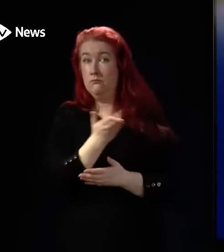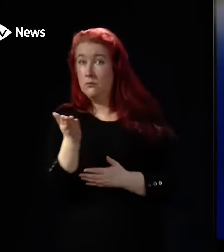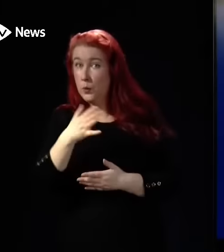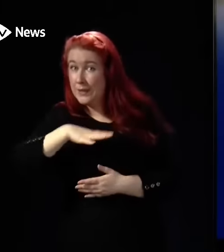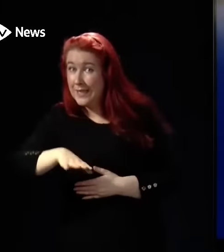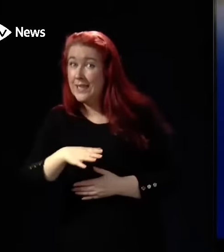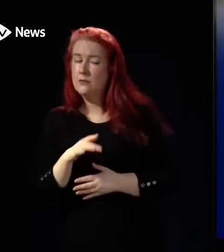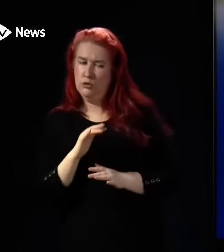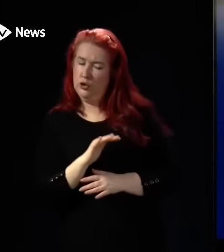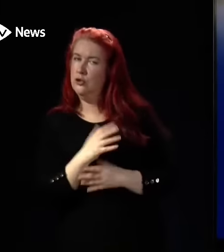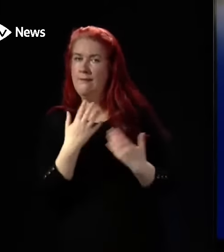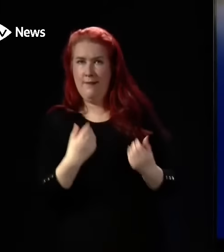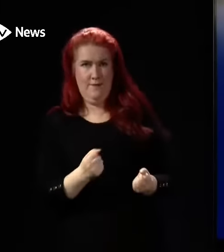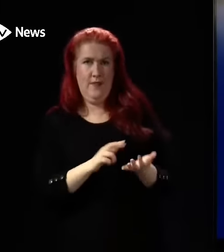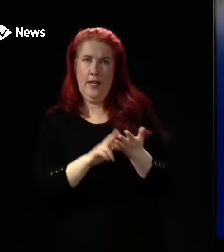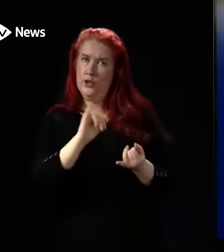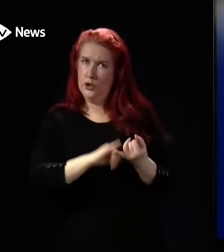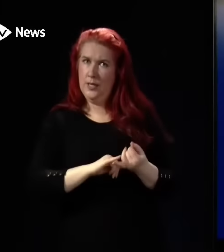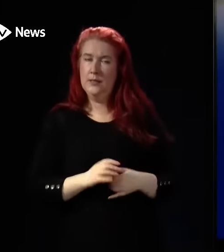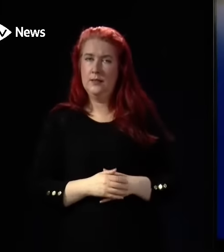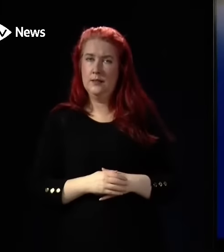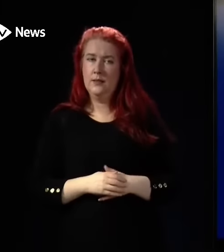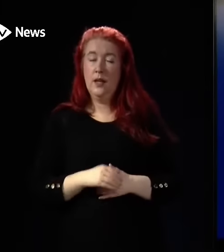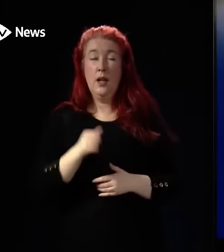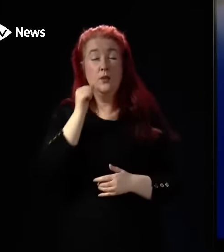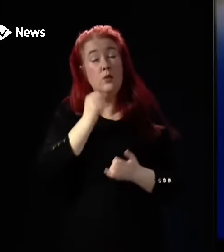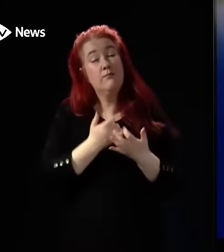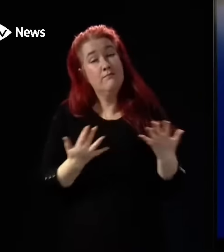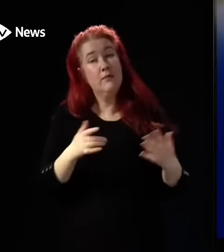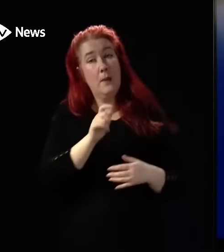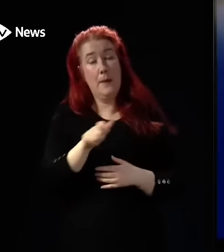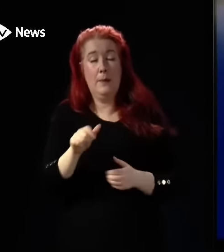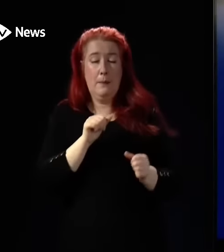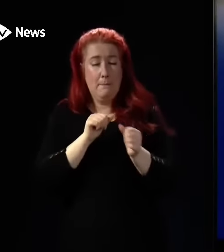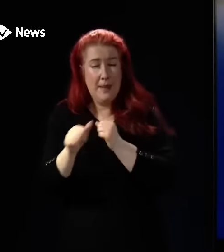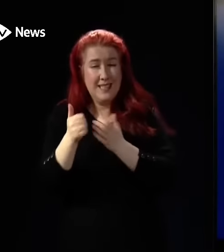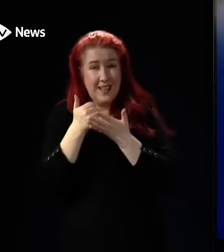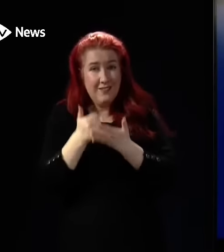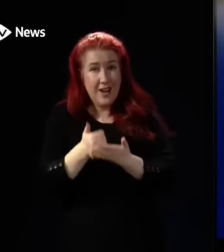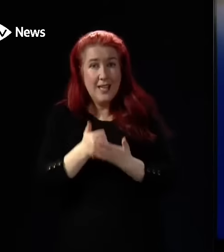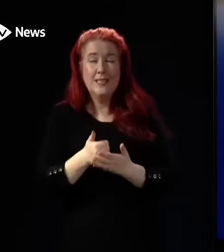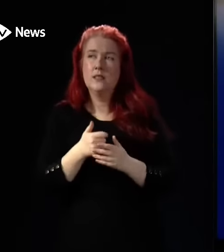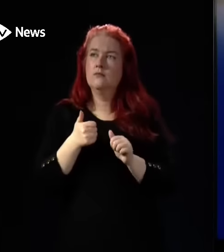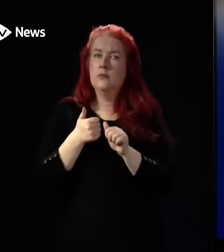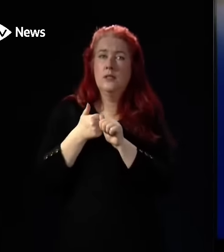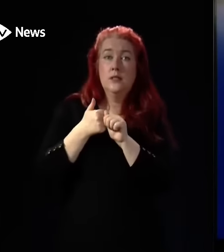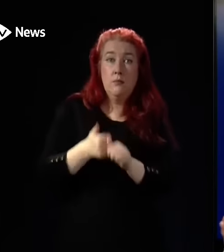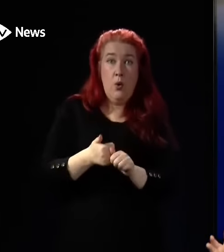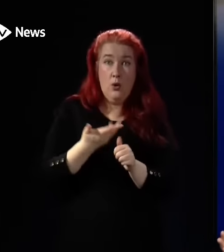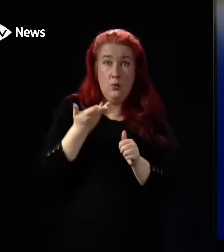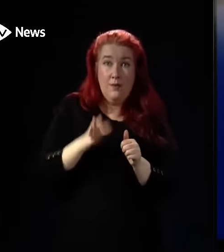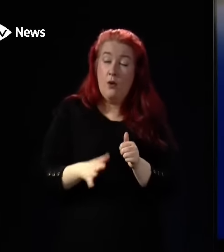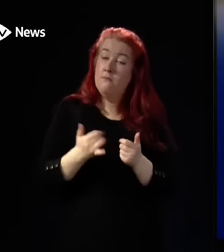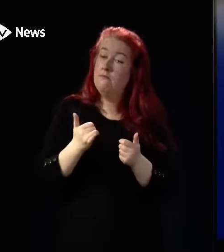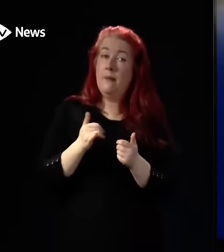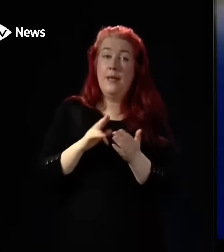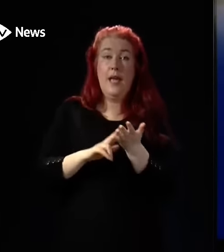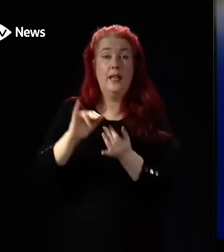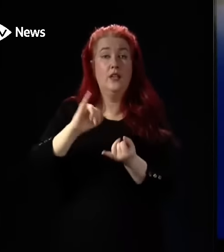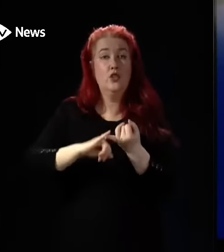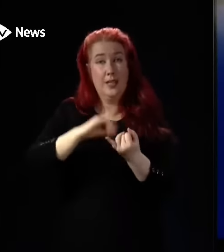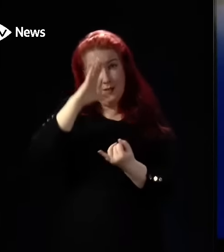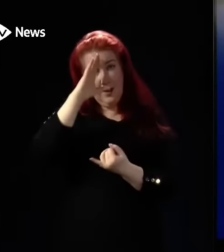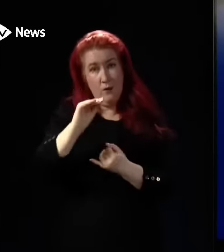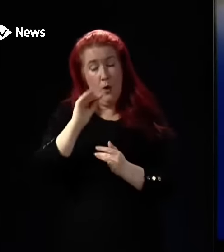But it is also important to say that for many people the best advice and support might be available on the NHS Informed